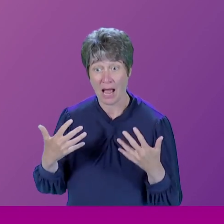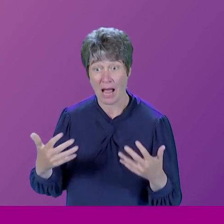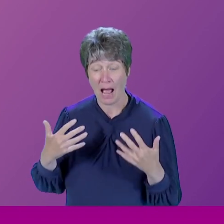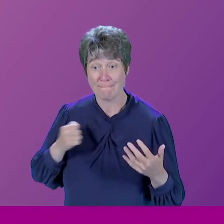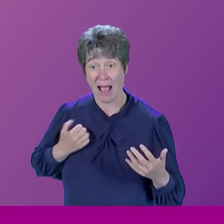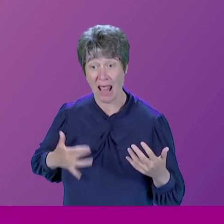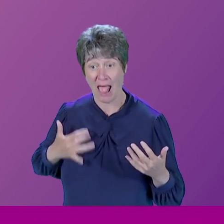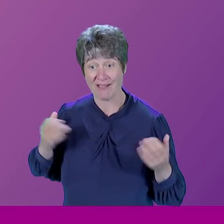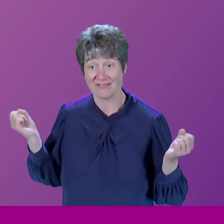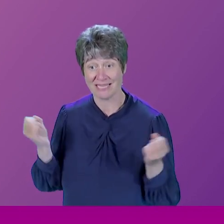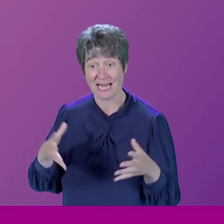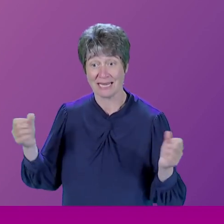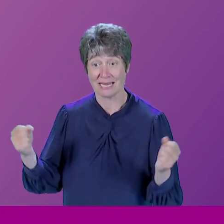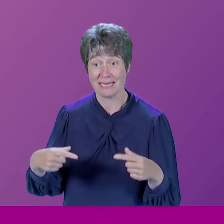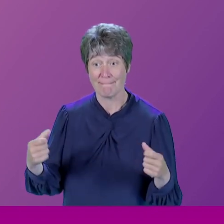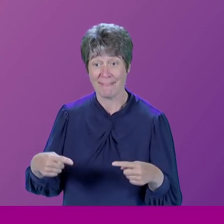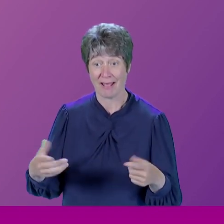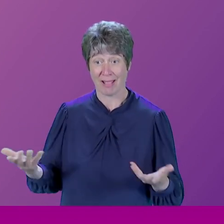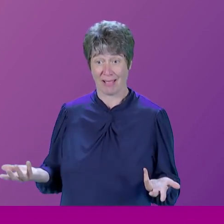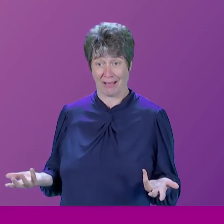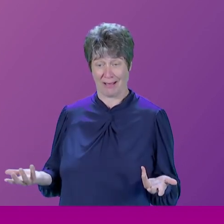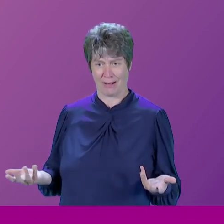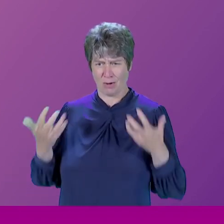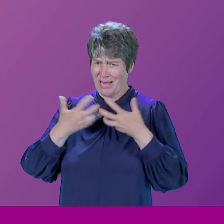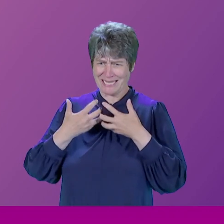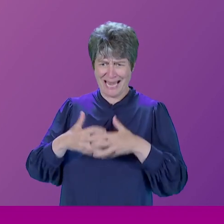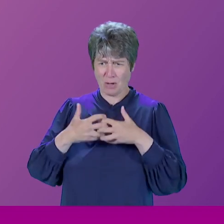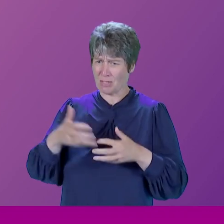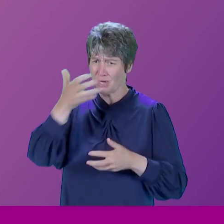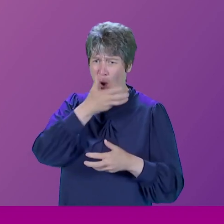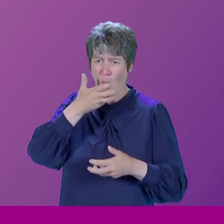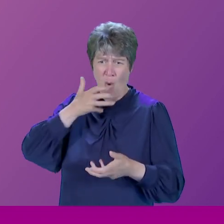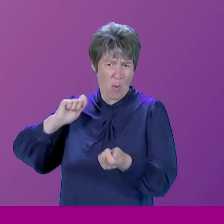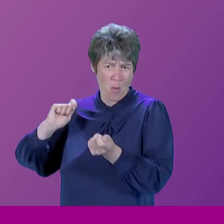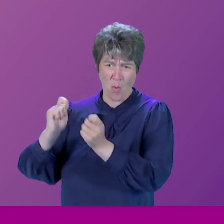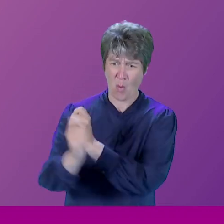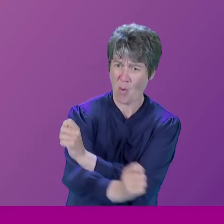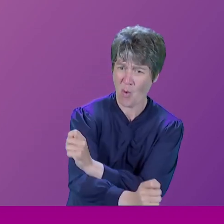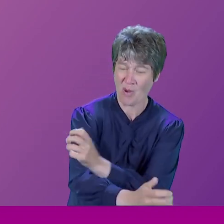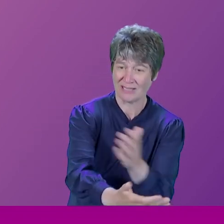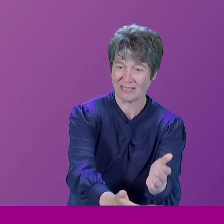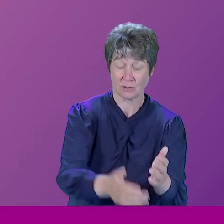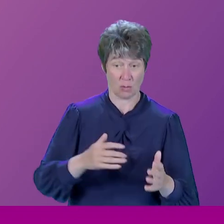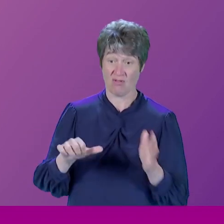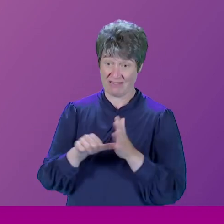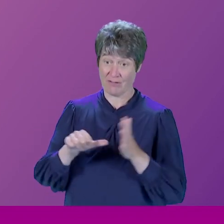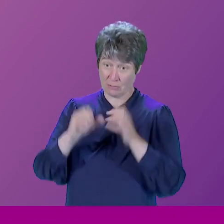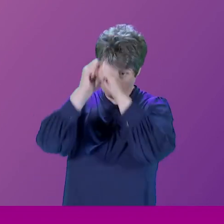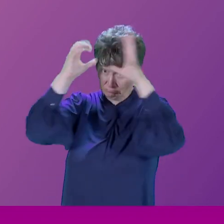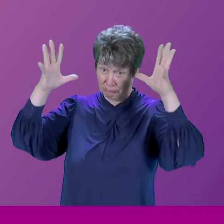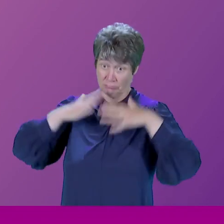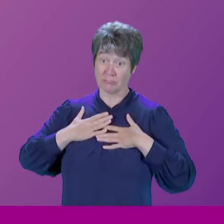technology has changed. So, I do find it hard to imagine. I mean, on the one hand,